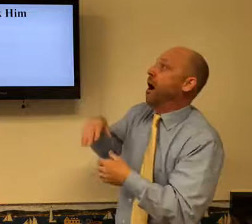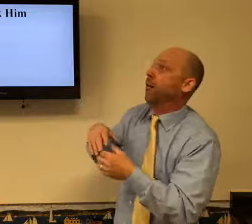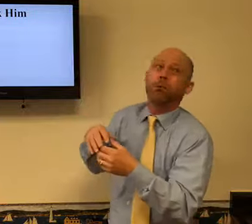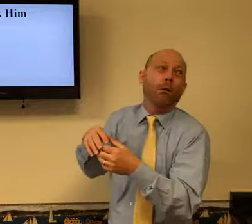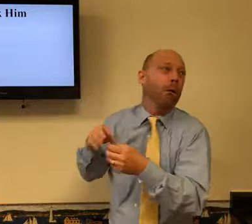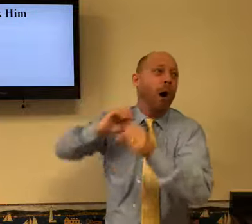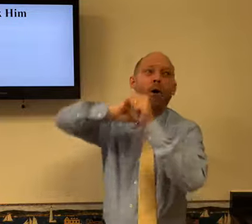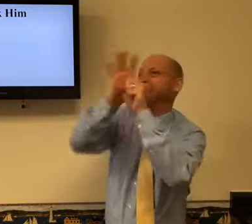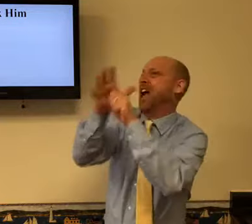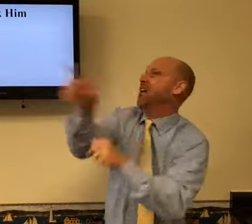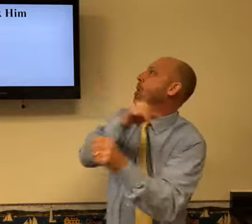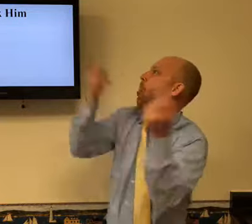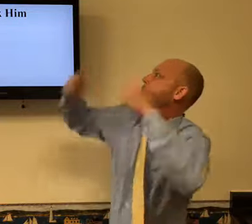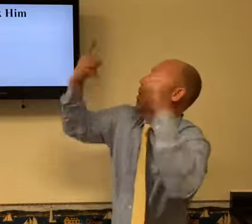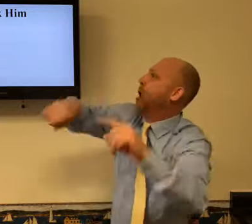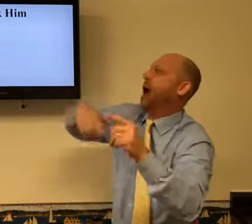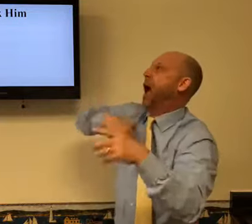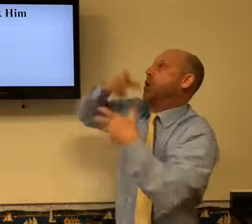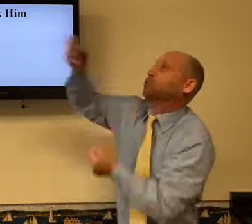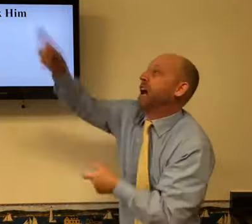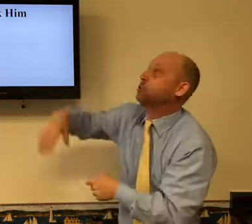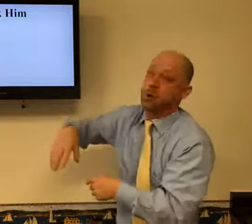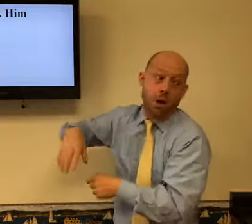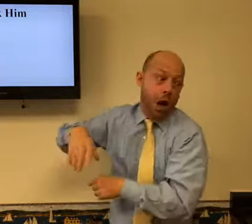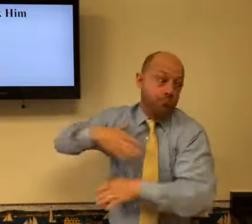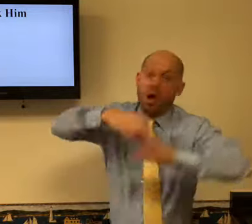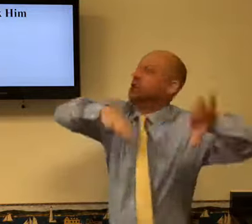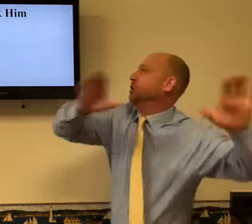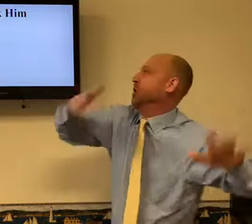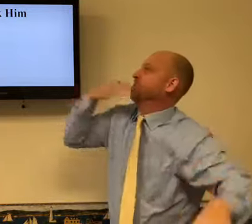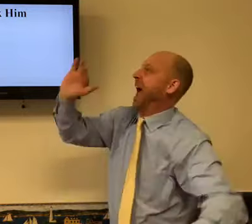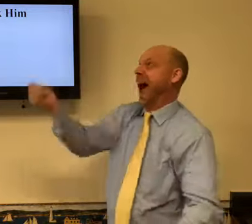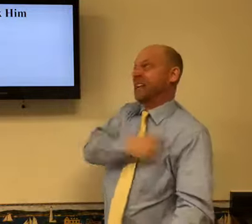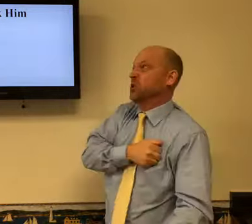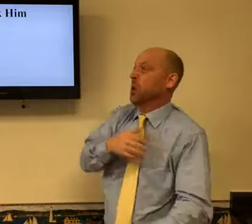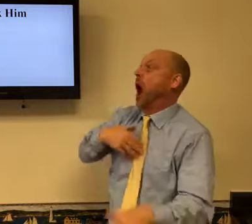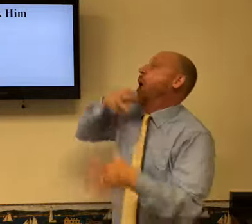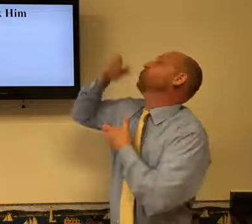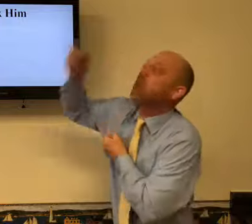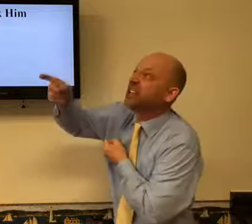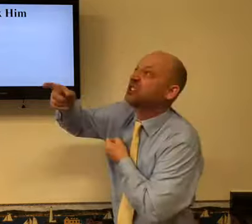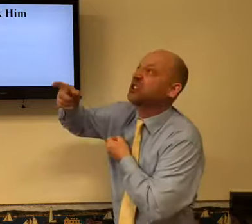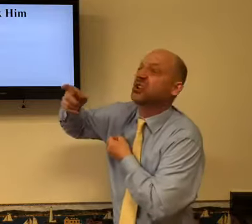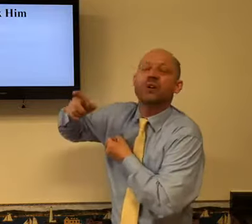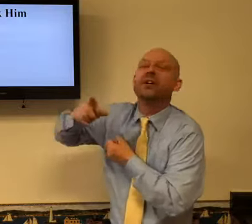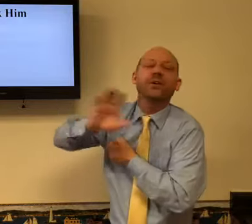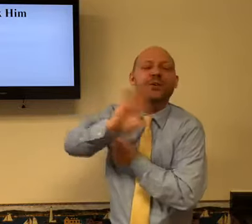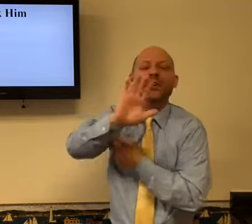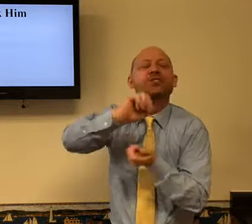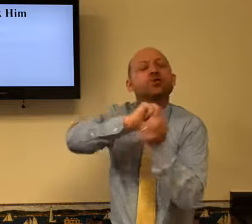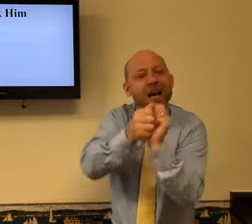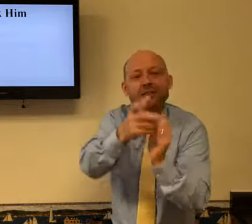give it. Lord, the coronavirus is happening. I'm worried. Lord, my children have a bad attitude. No.